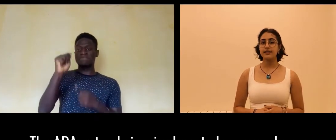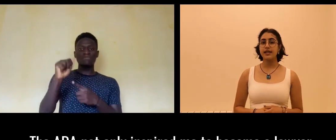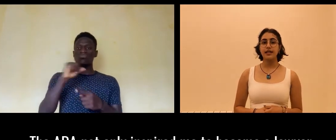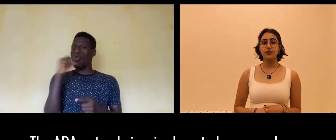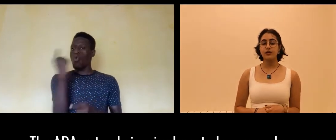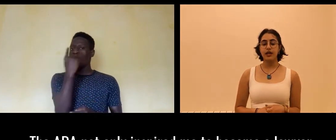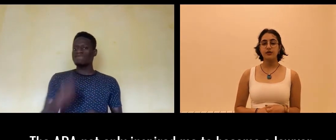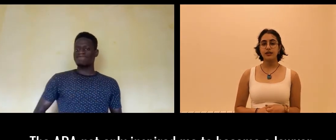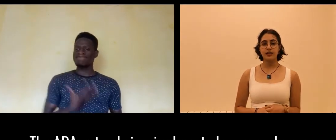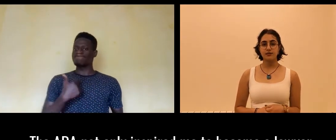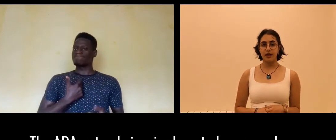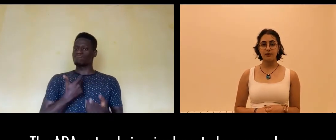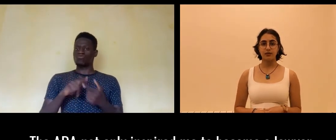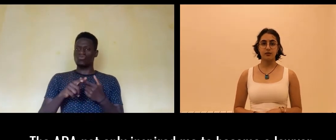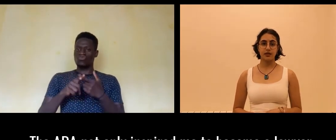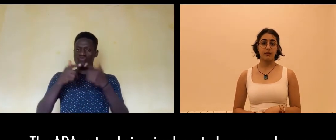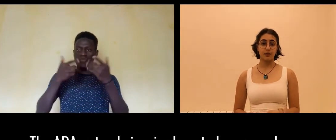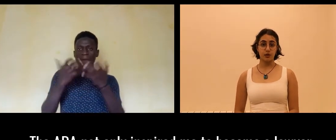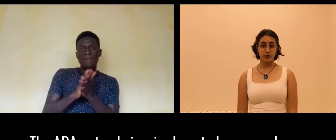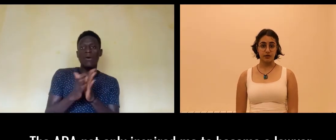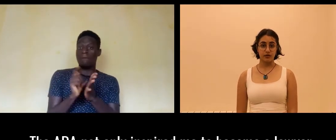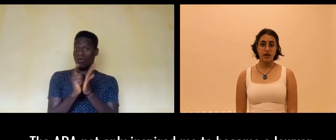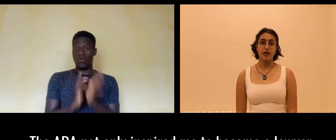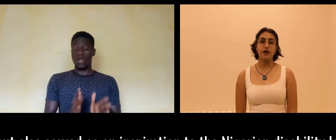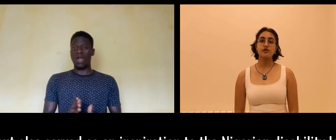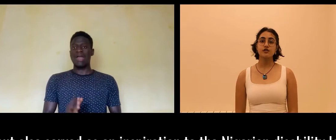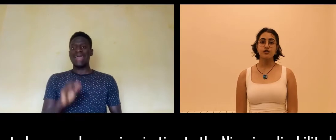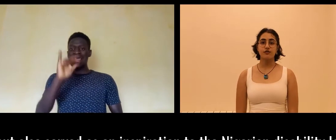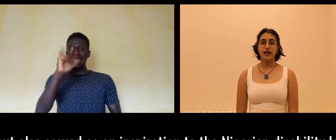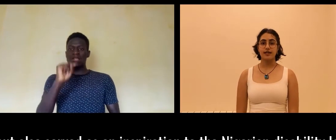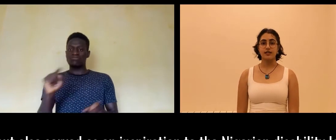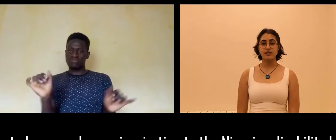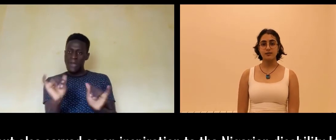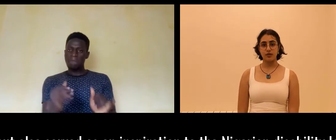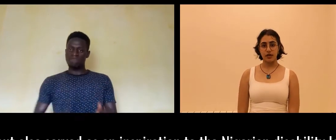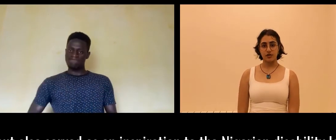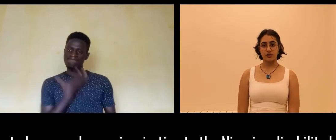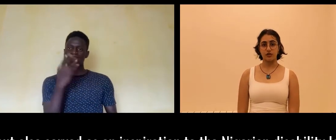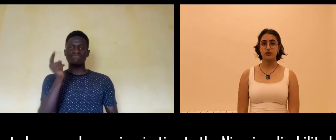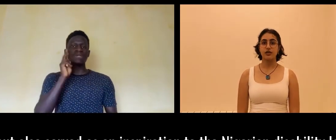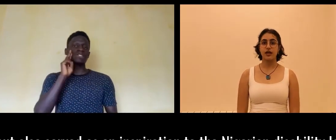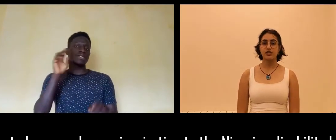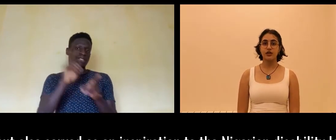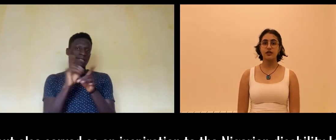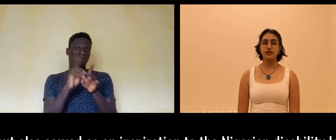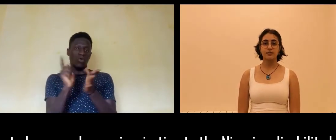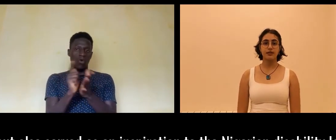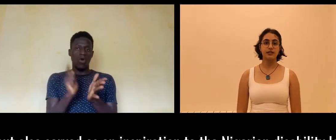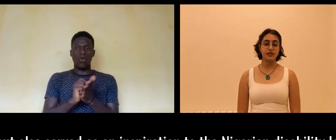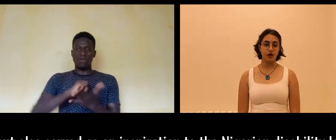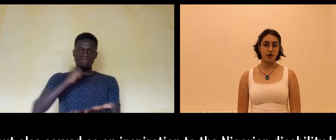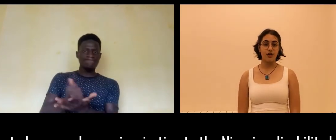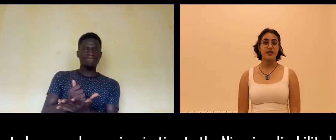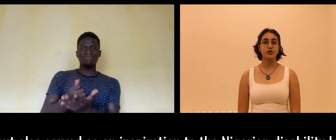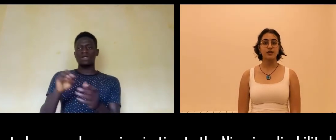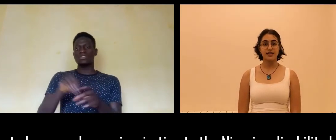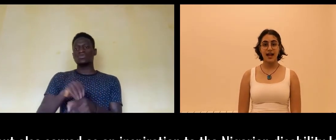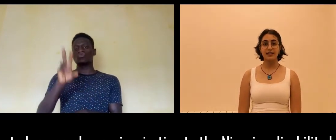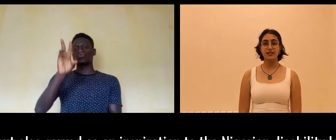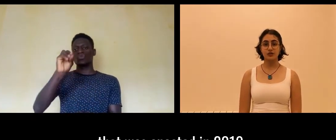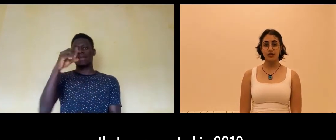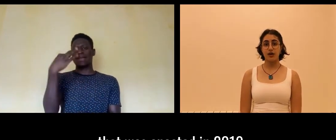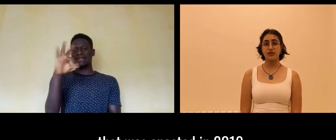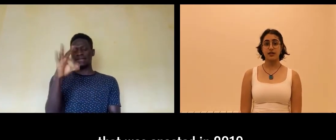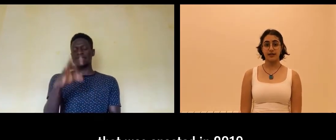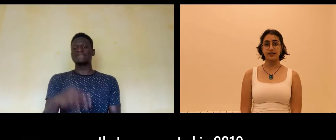ADA not only inspired me to become a lawyer, it also served as an inspiration to the Nigerian disability law that was